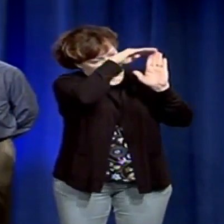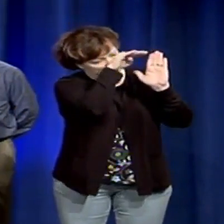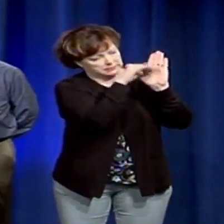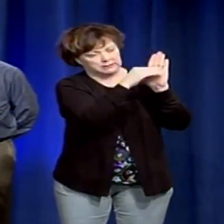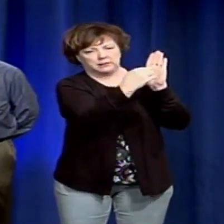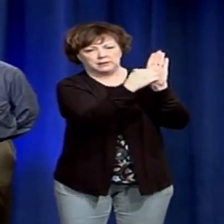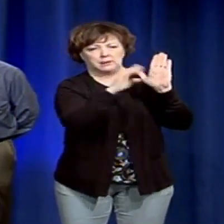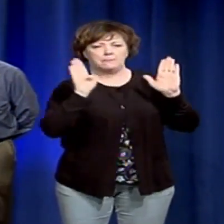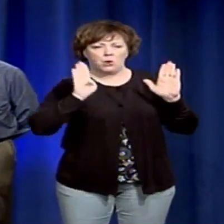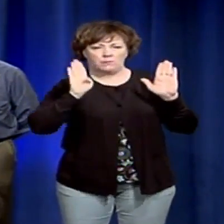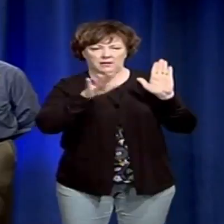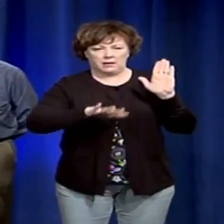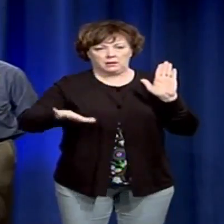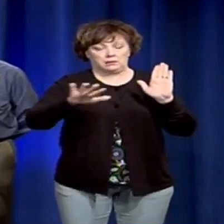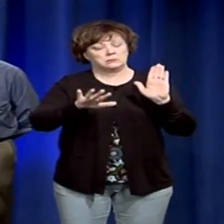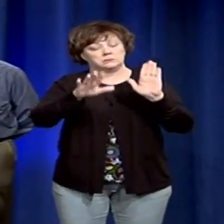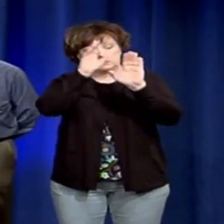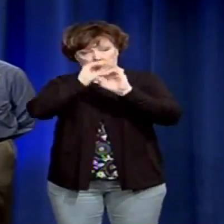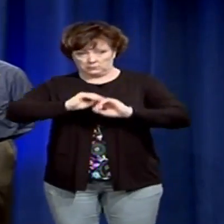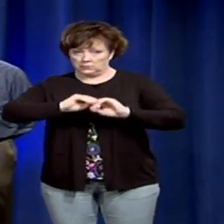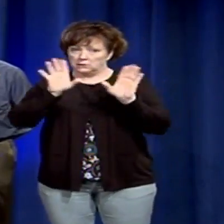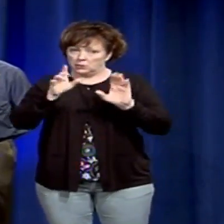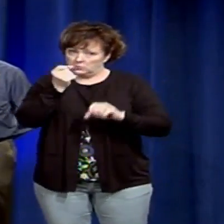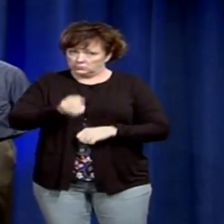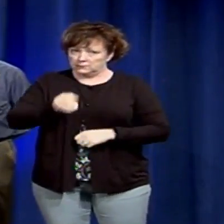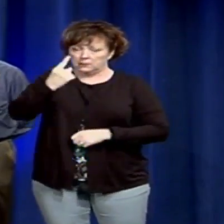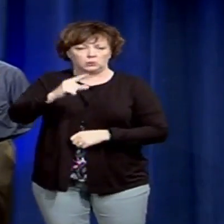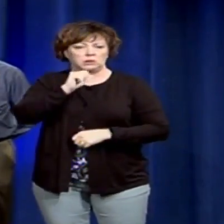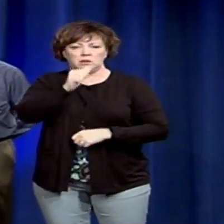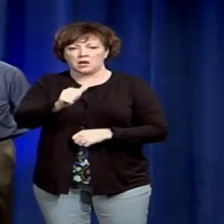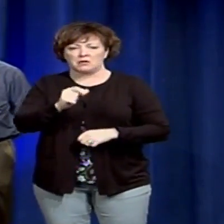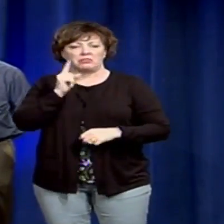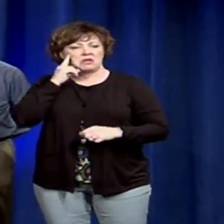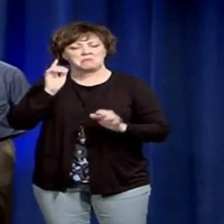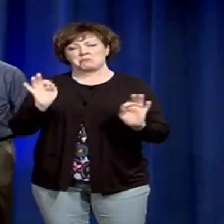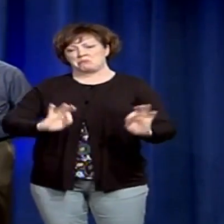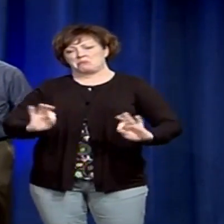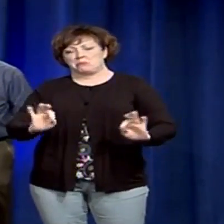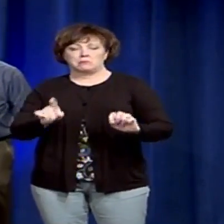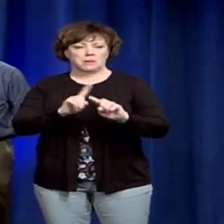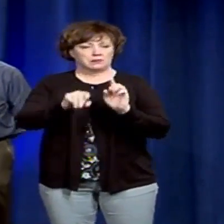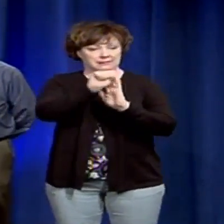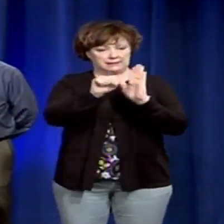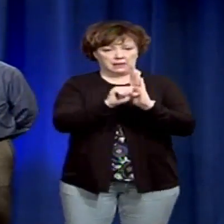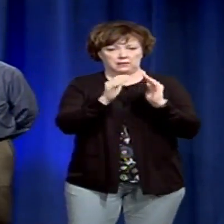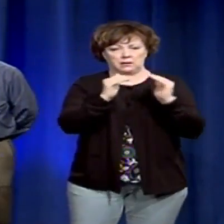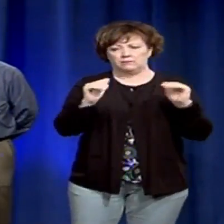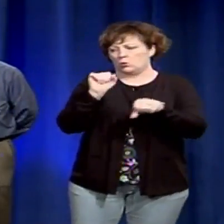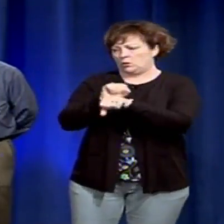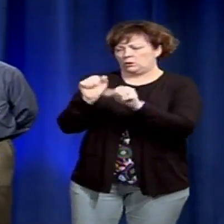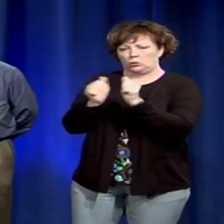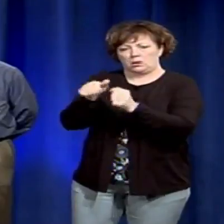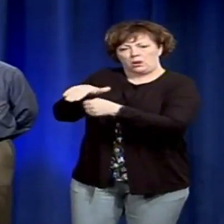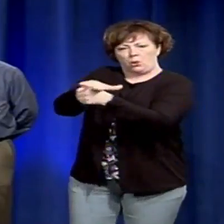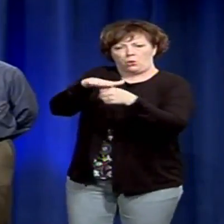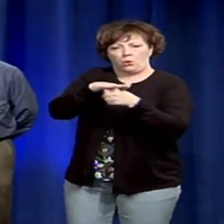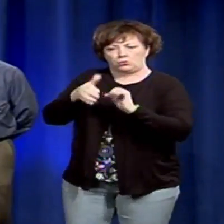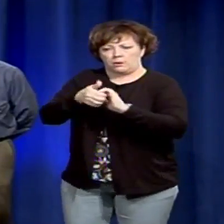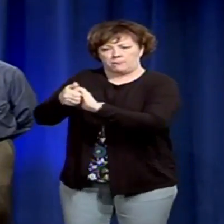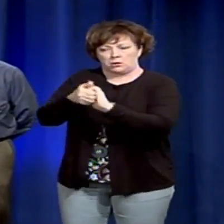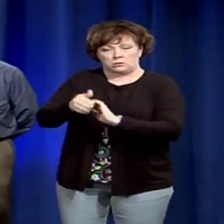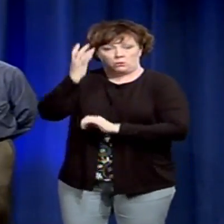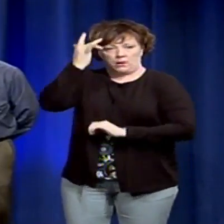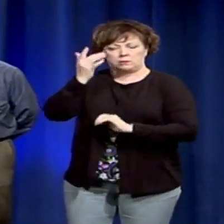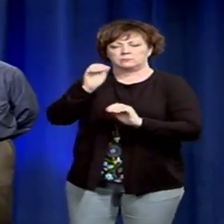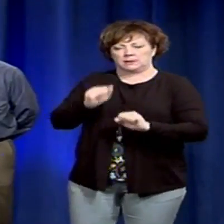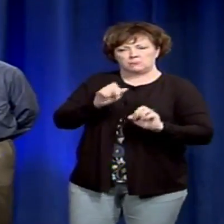we are not taking this situation lightly. On the state level, we are working closely with our local partners so that we are all ready to